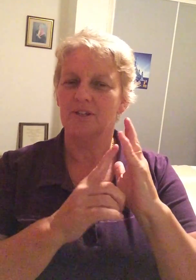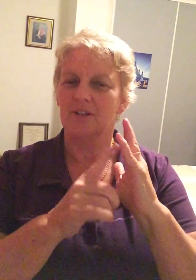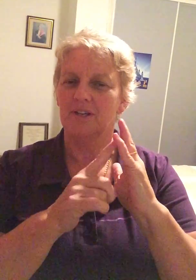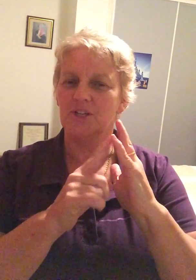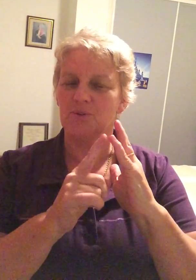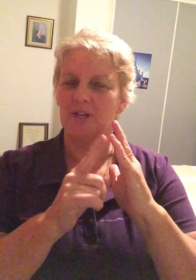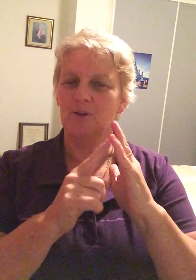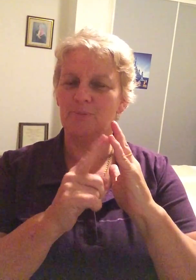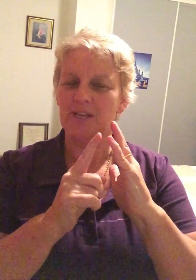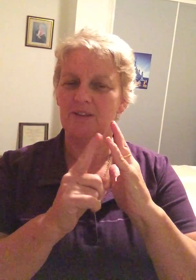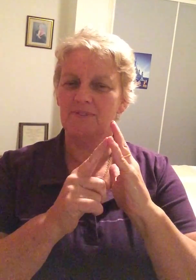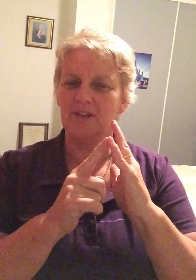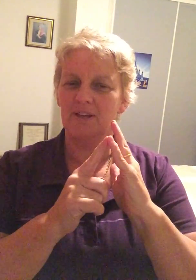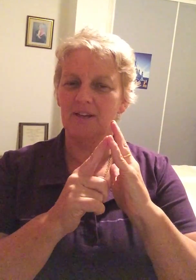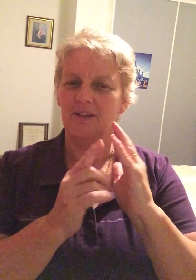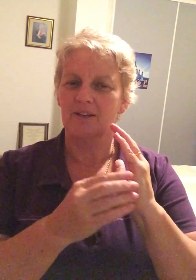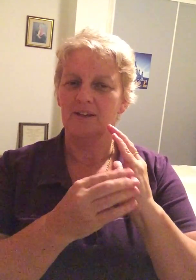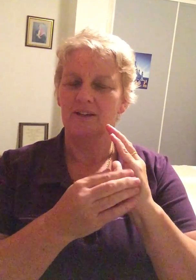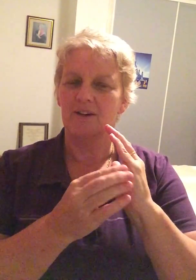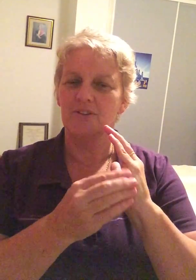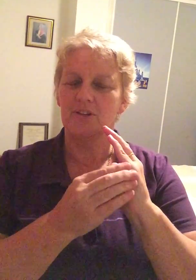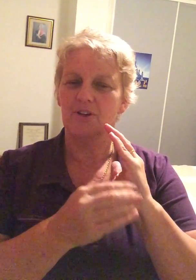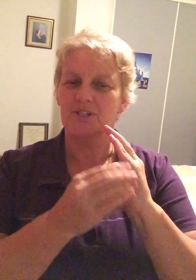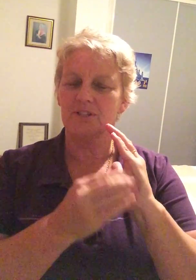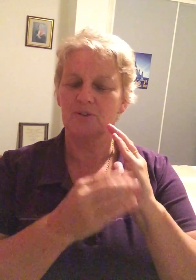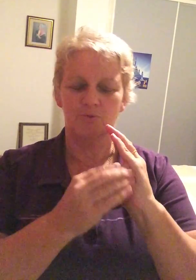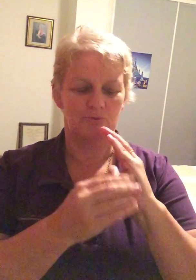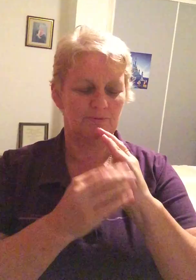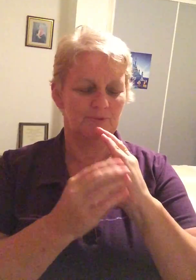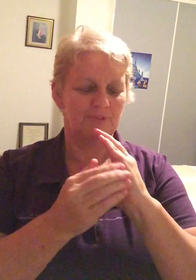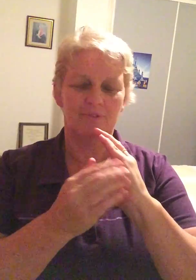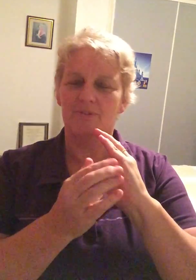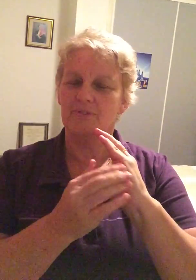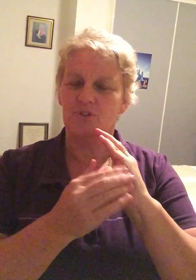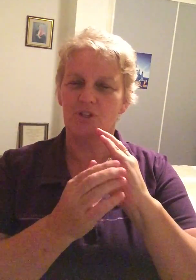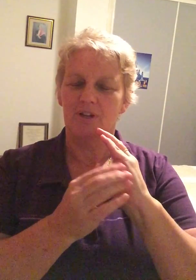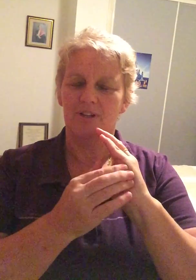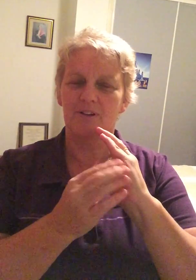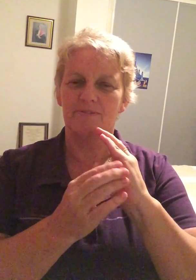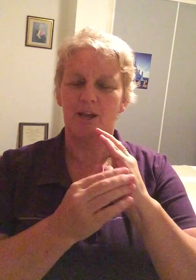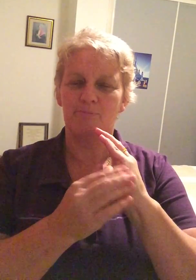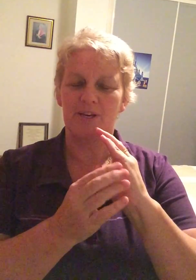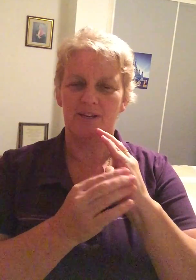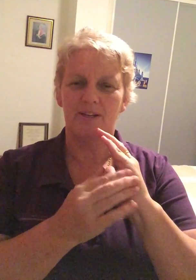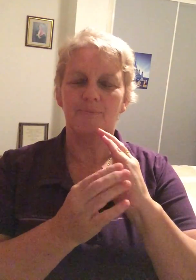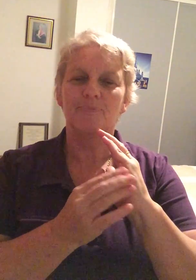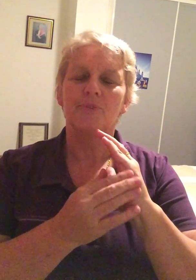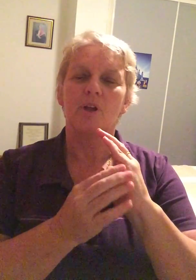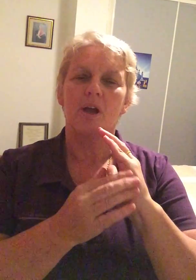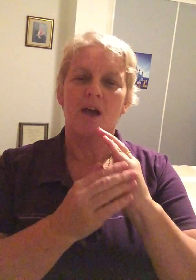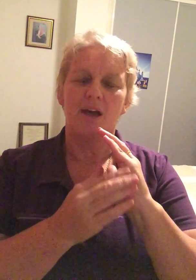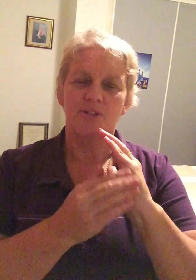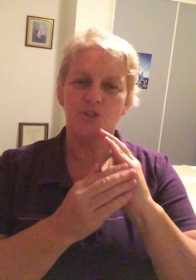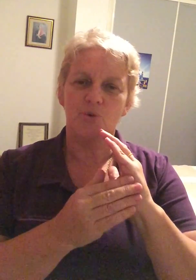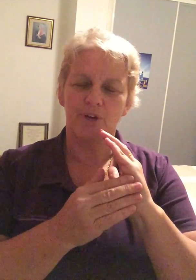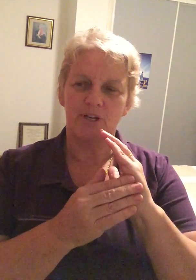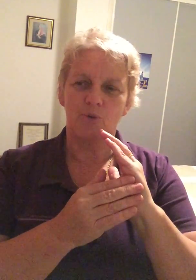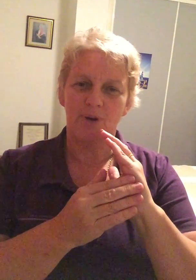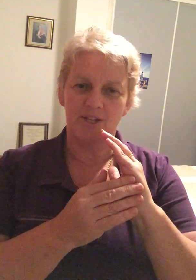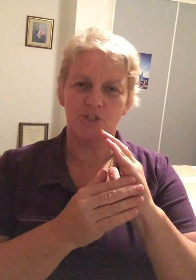next to our little pinky finger on the nice little little fat bit here and this is called a karate